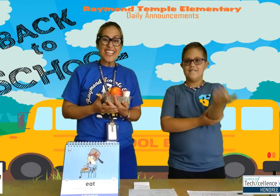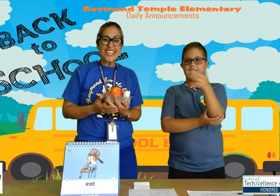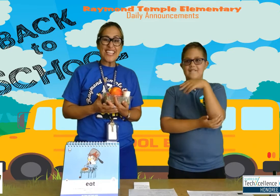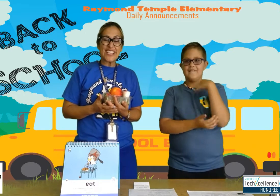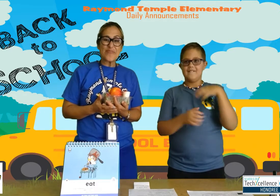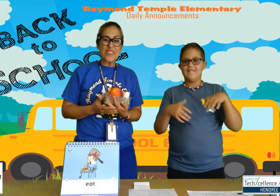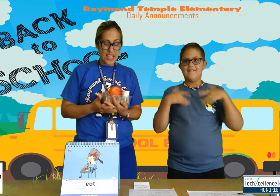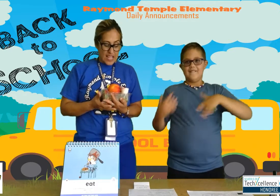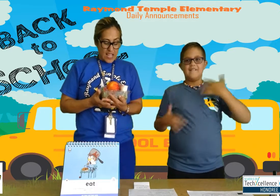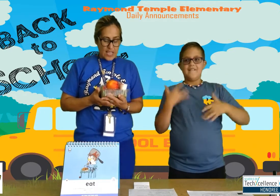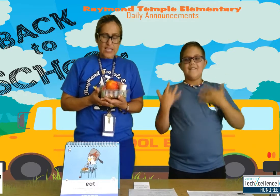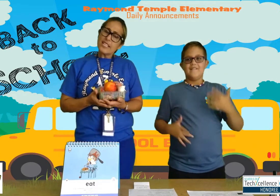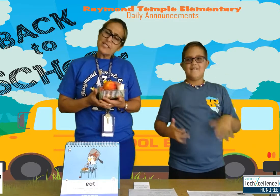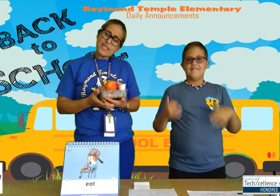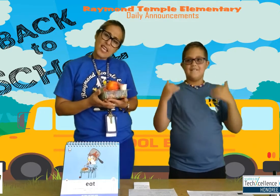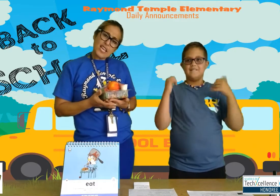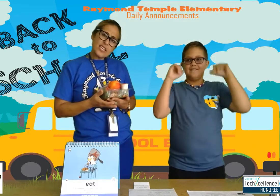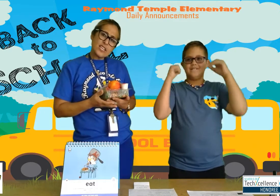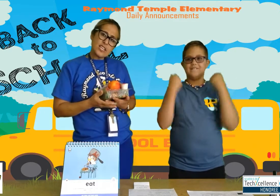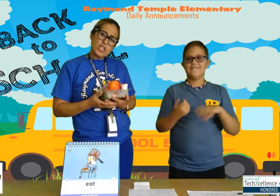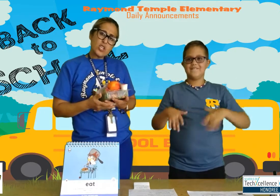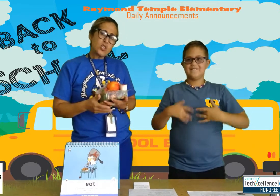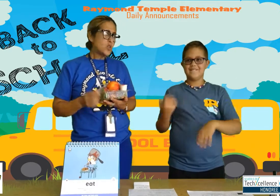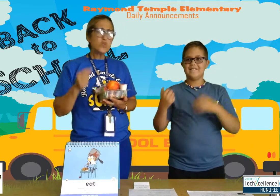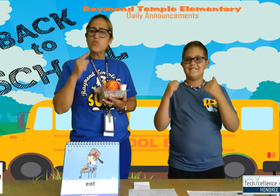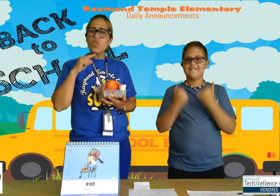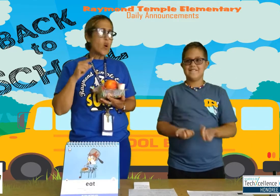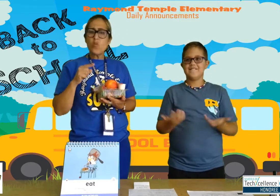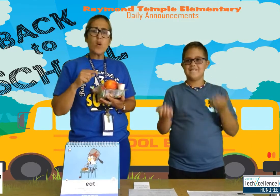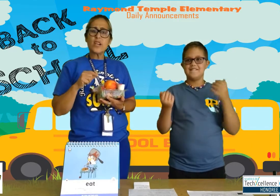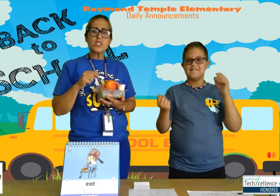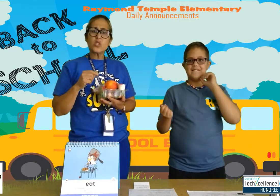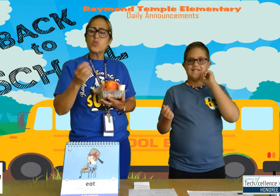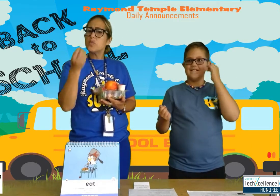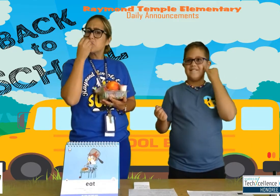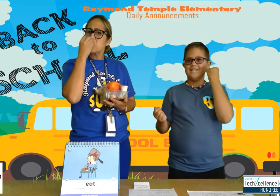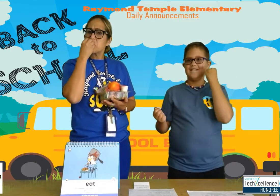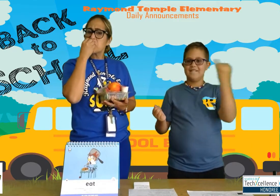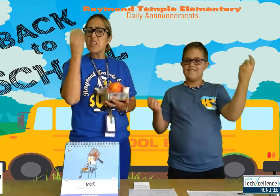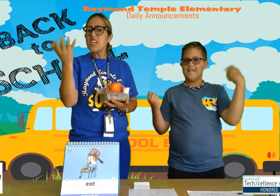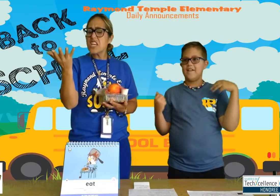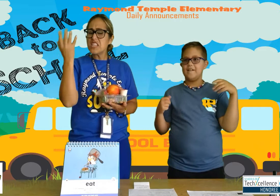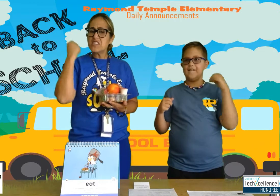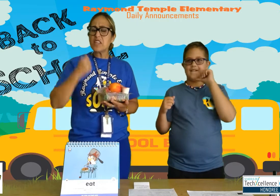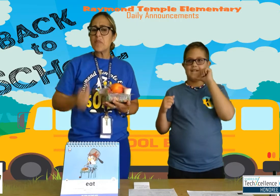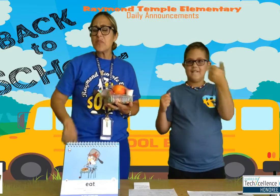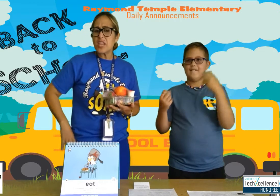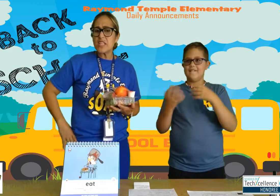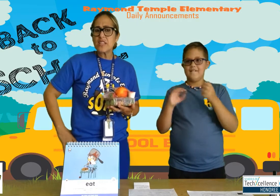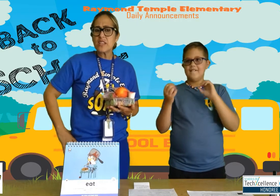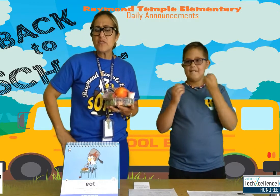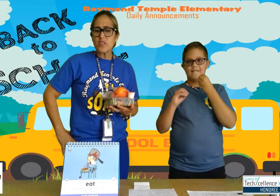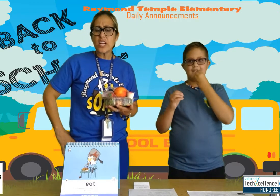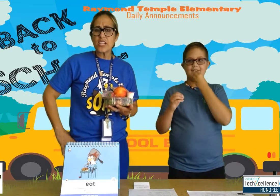Let's say you don't want to eat something for lunch.